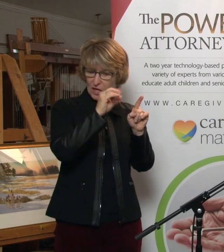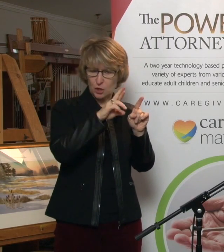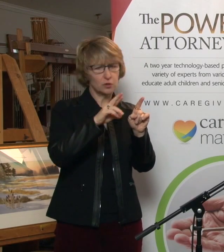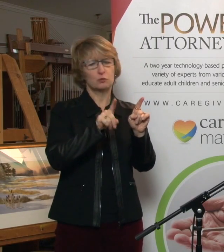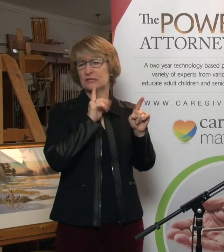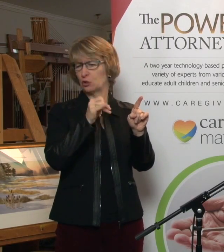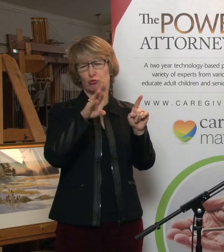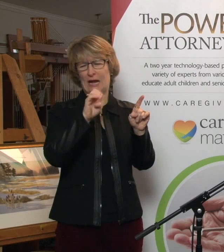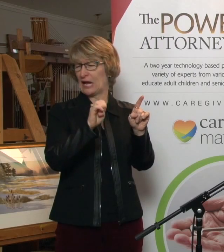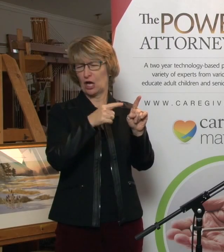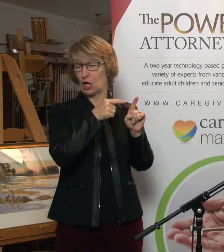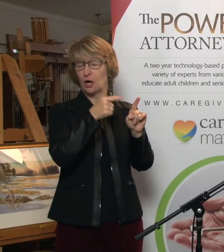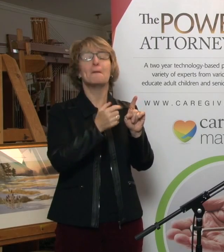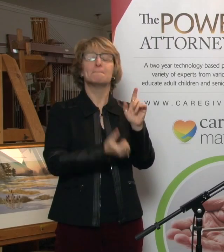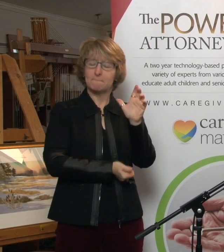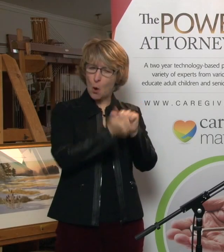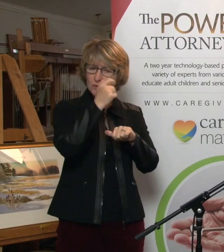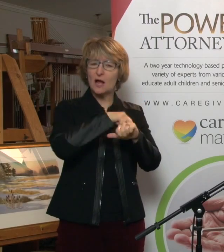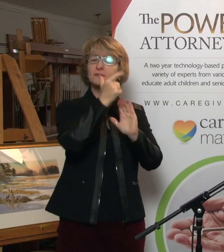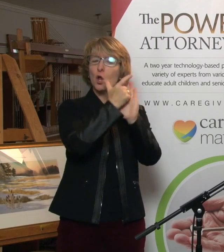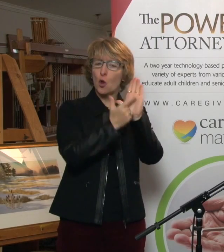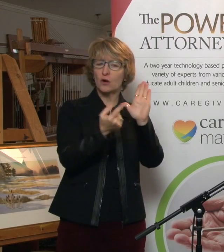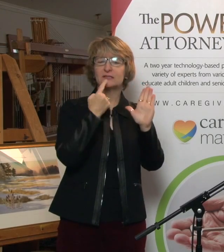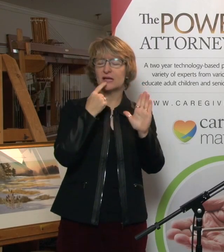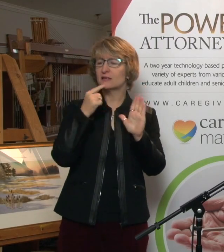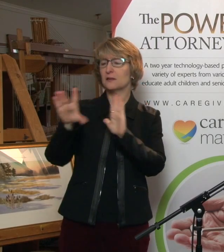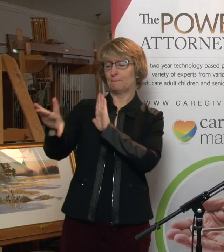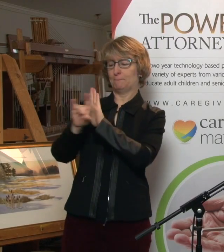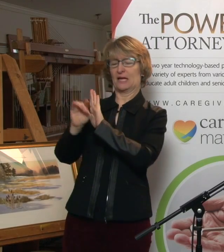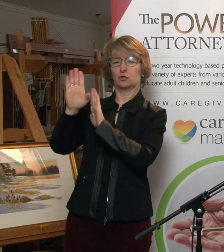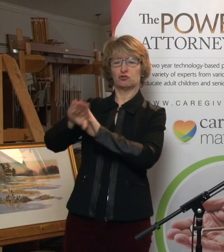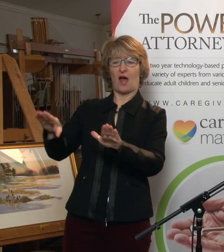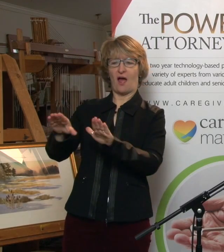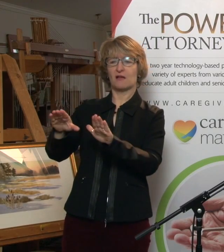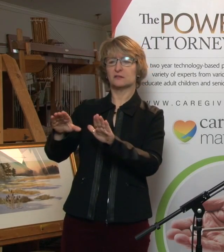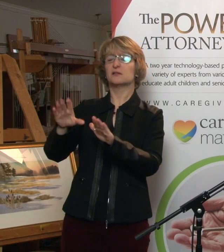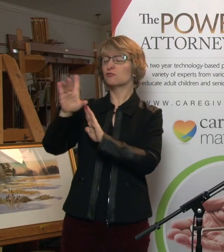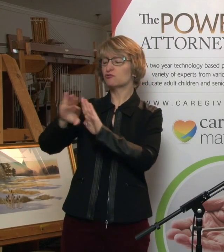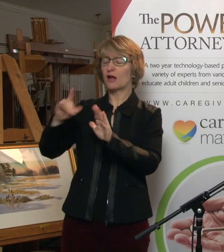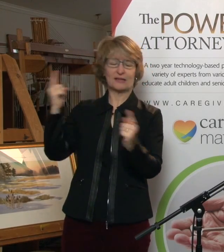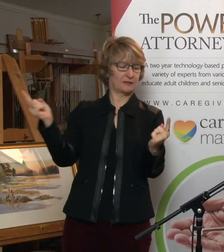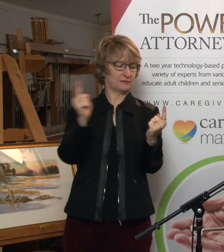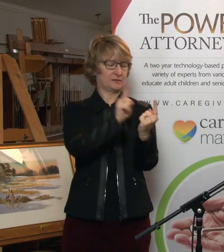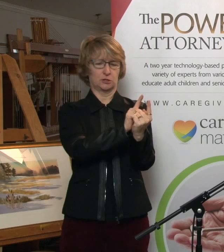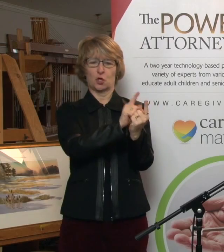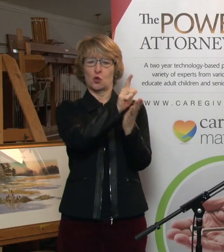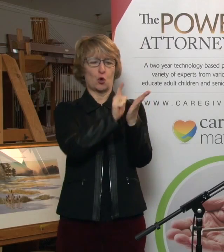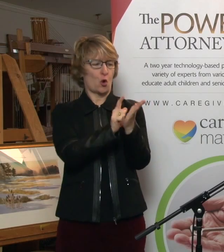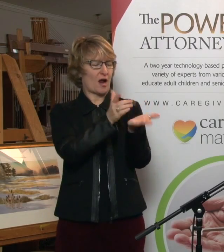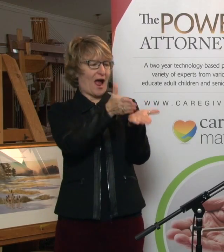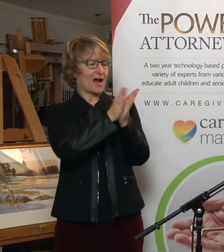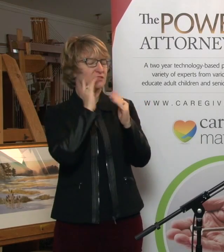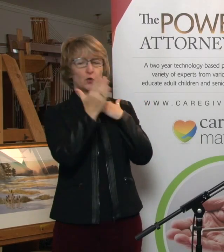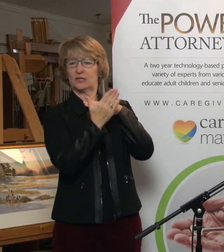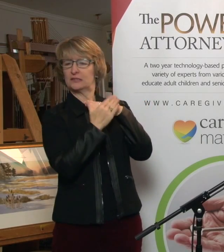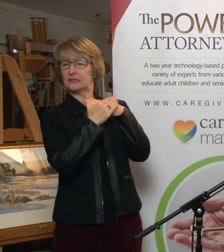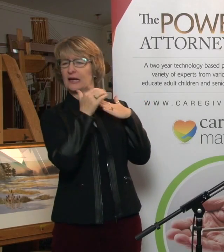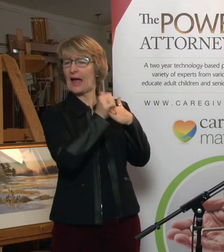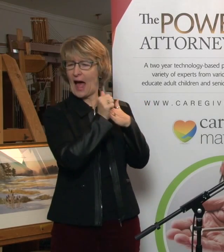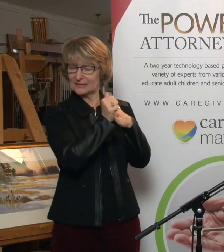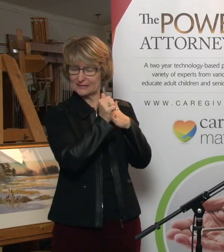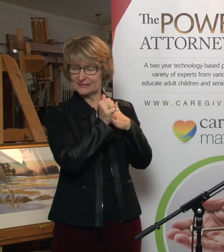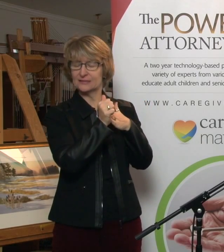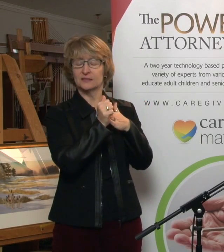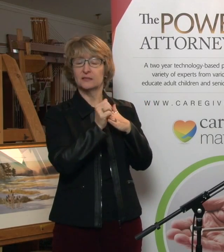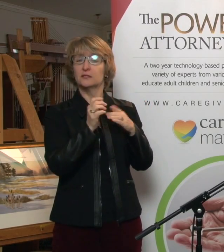lot. Lawyers often say, name your kids and tell them to come to me for help. They don't tend to want to be named themselves, but some still will. Then they